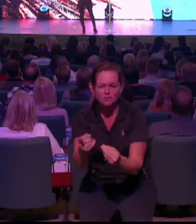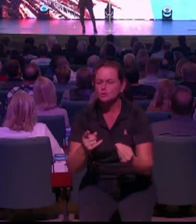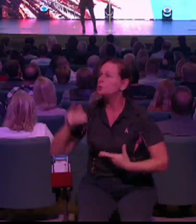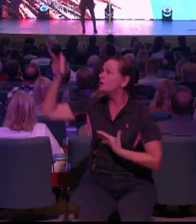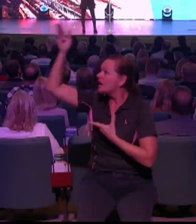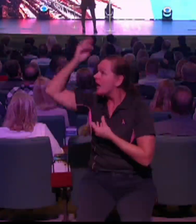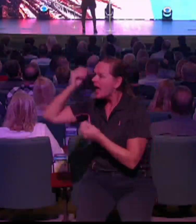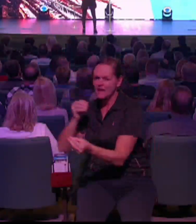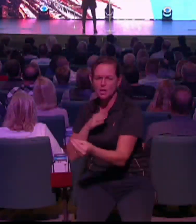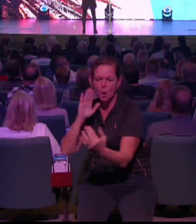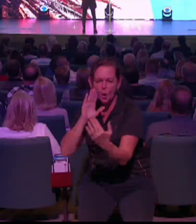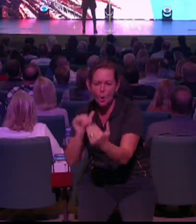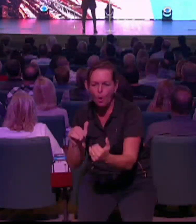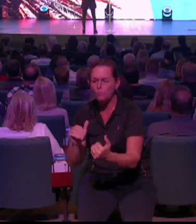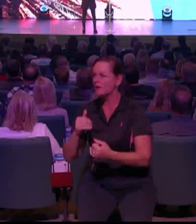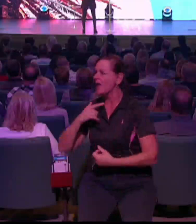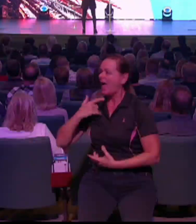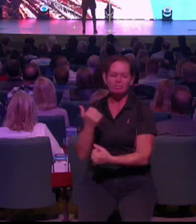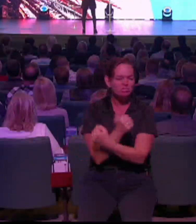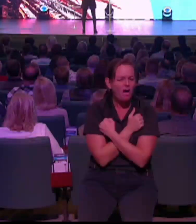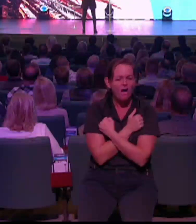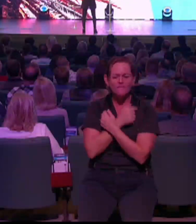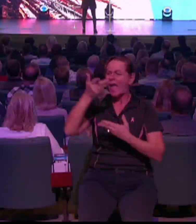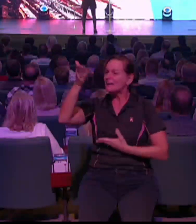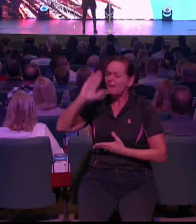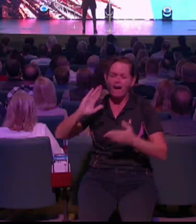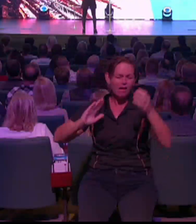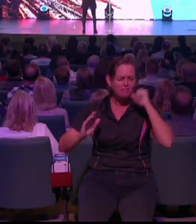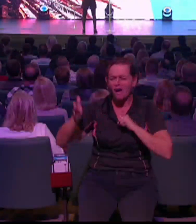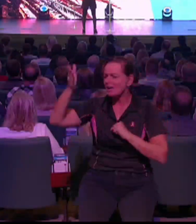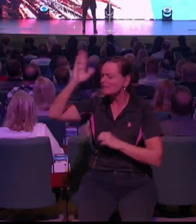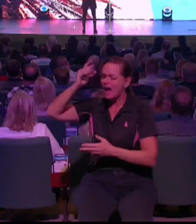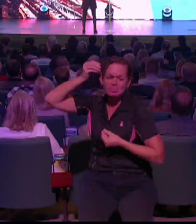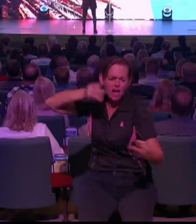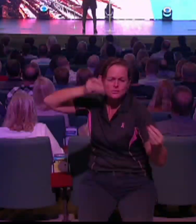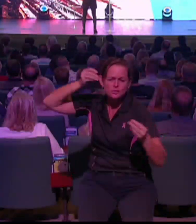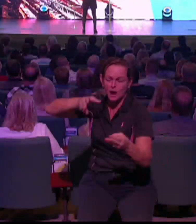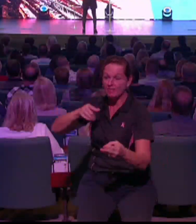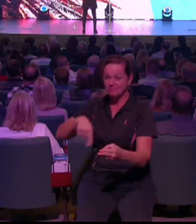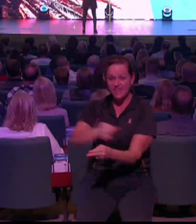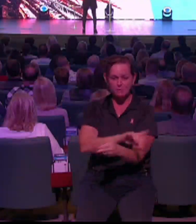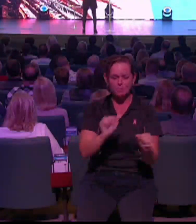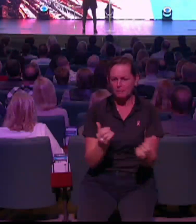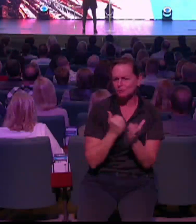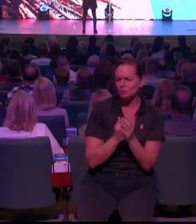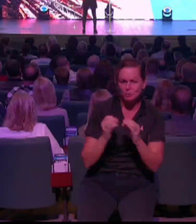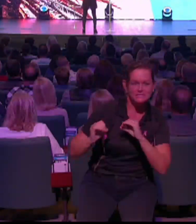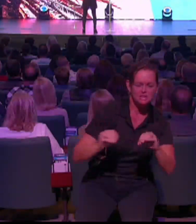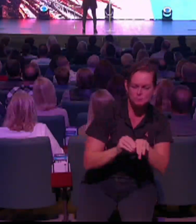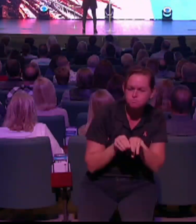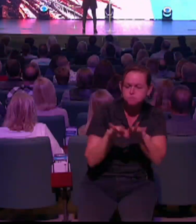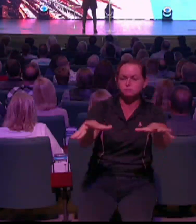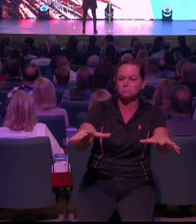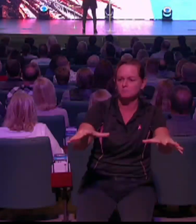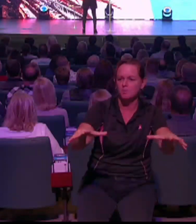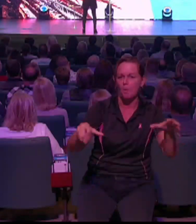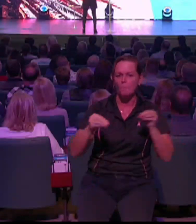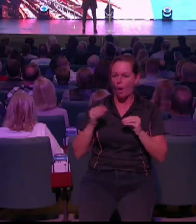right in the midst of problems and declares answers. See, most people think they're anointed to criticize. But you are not